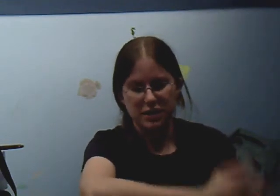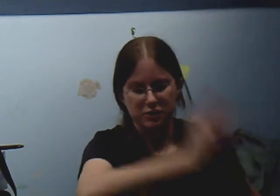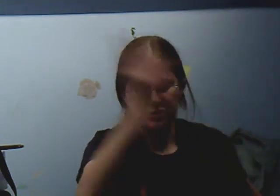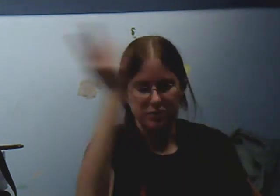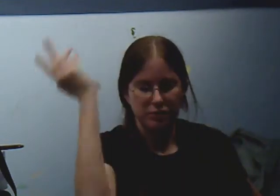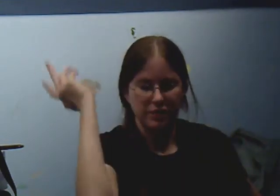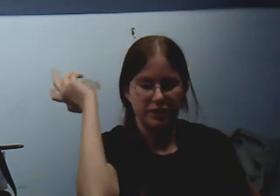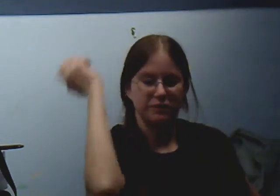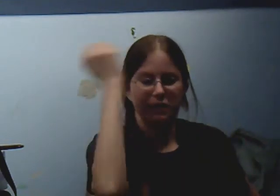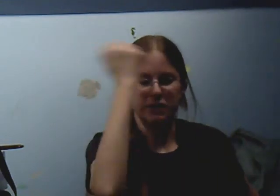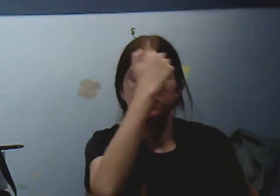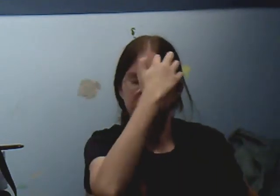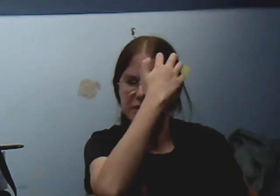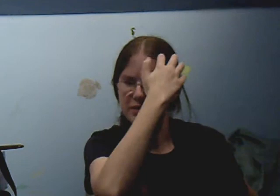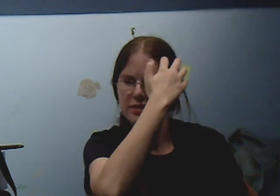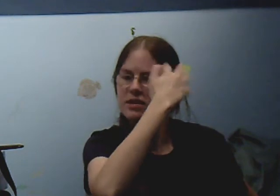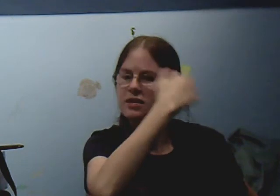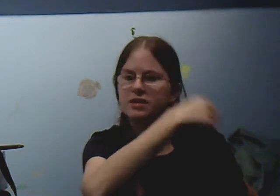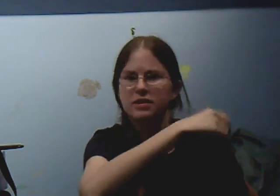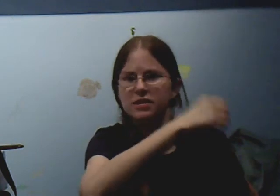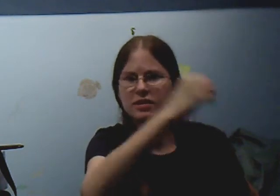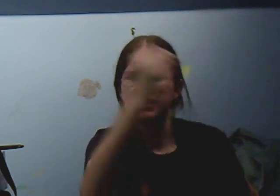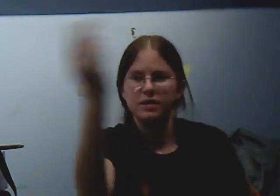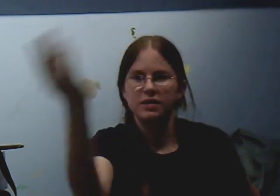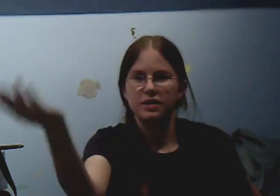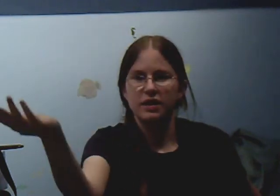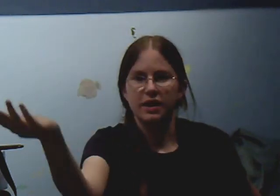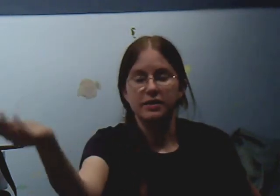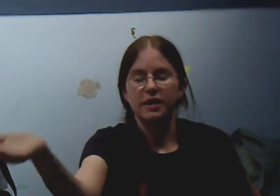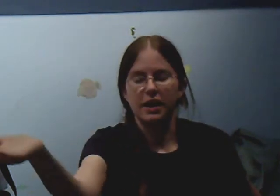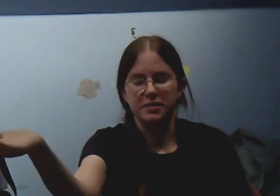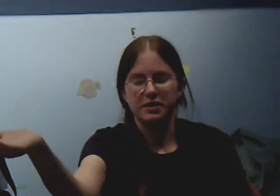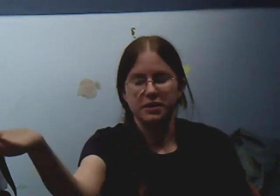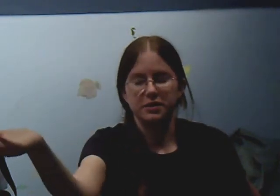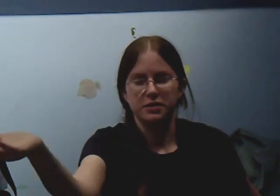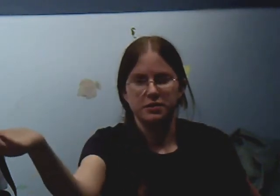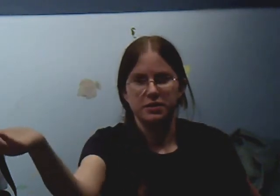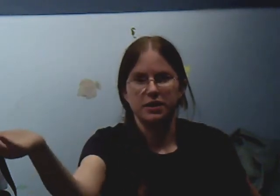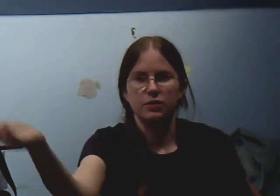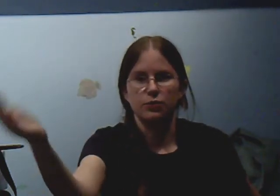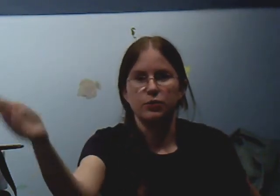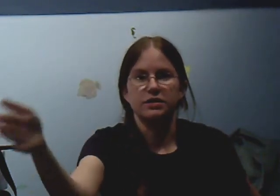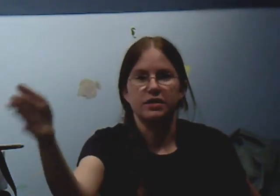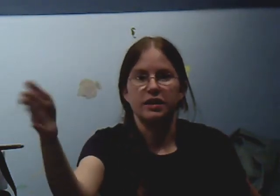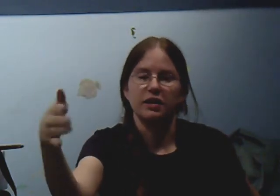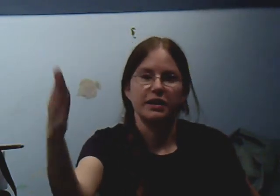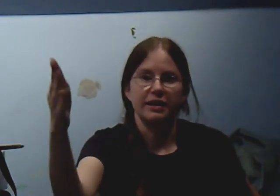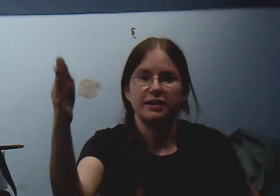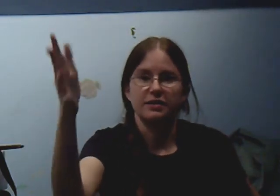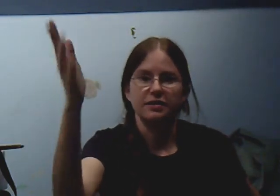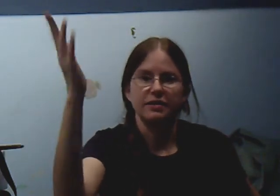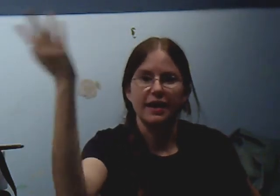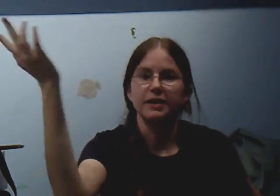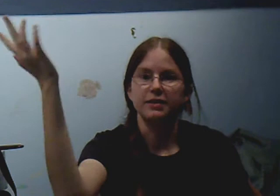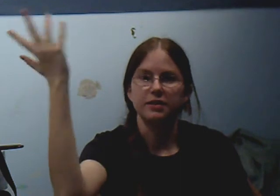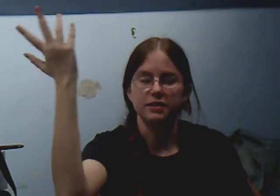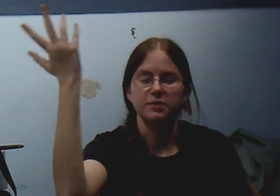the Doctor, but the way of life, but, I mean, the other thing was there, and that's not a